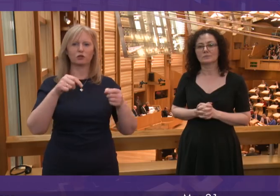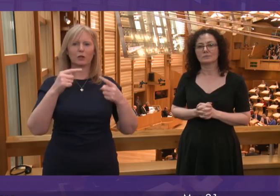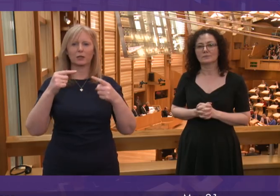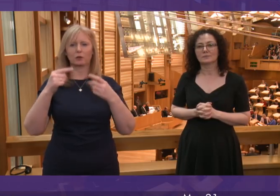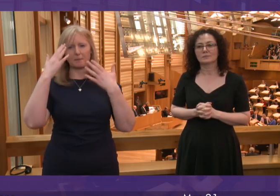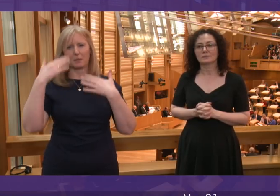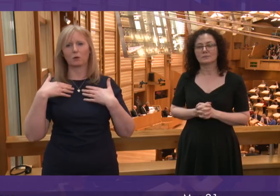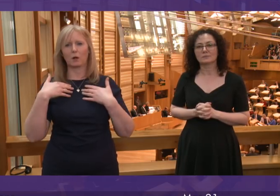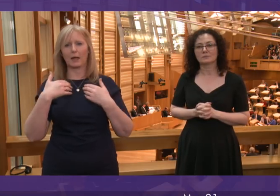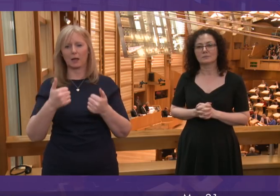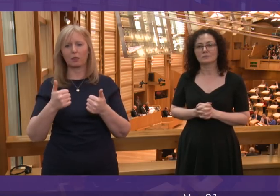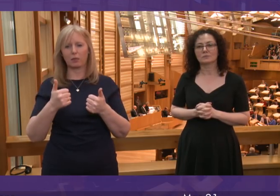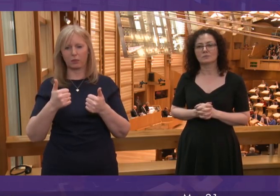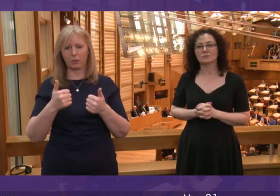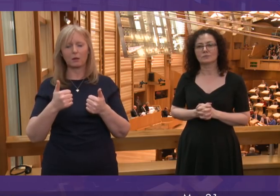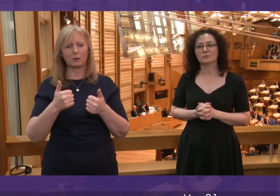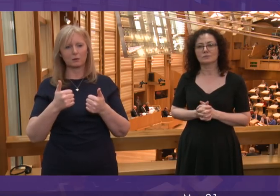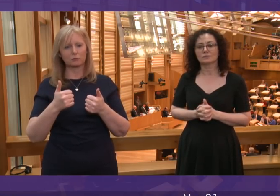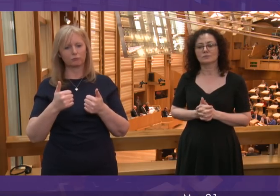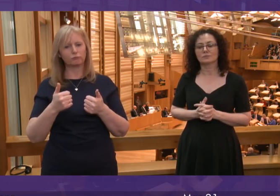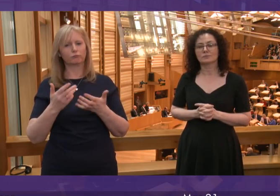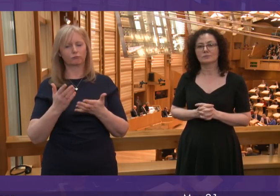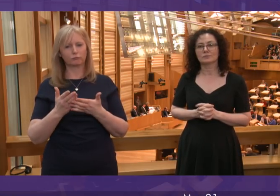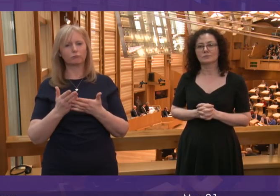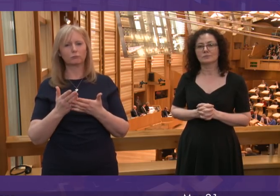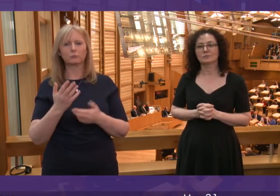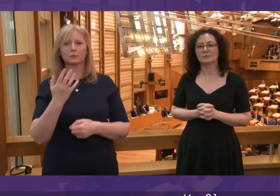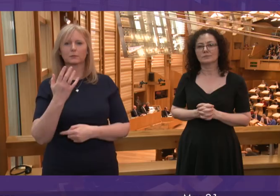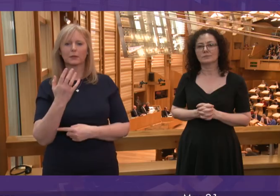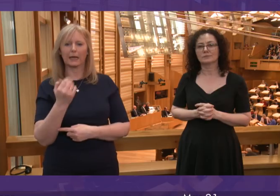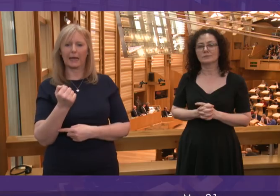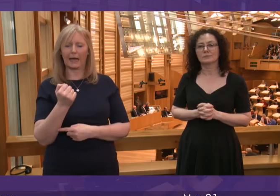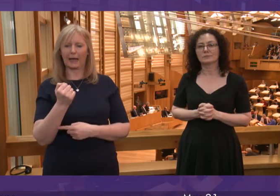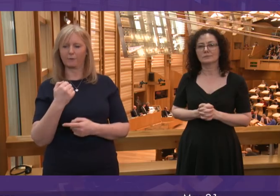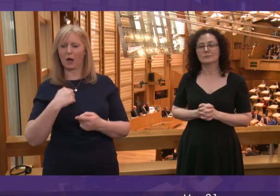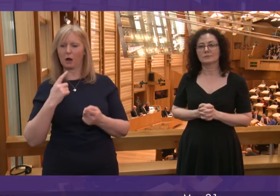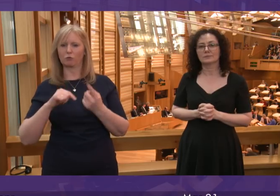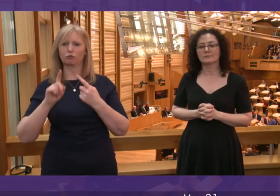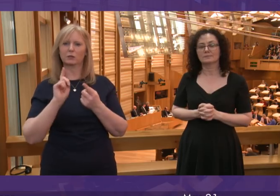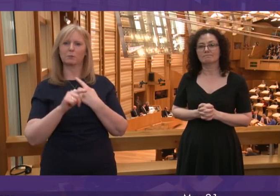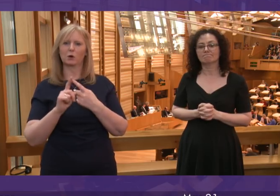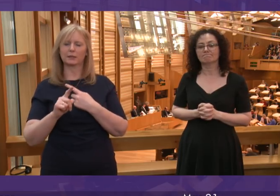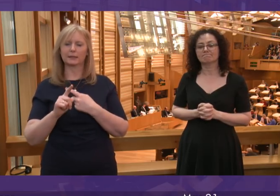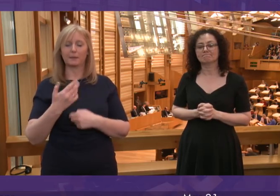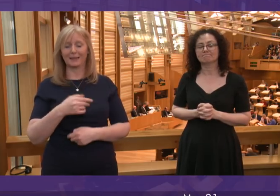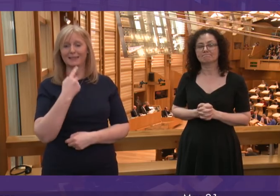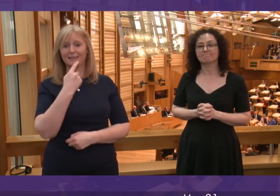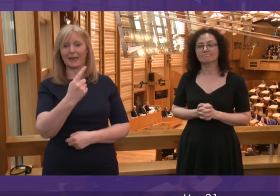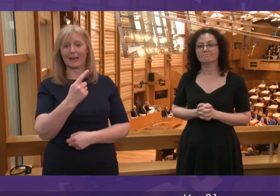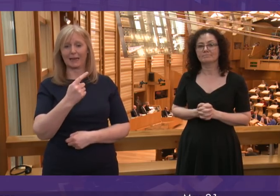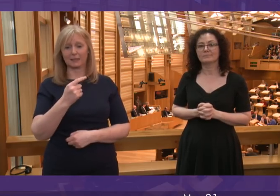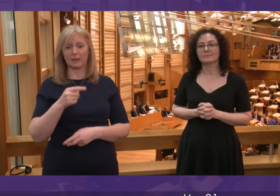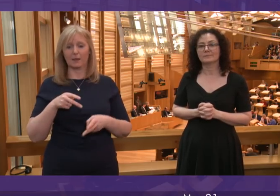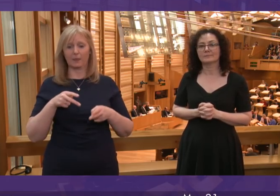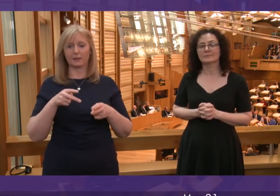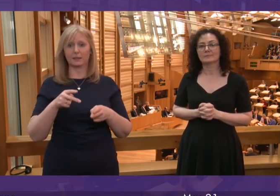health change and develop, then our response does so as well. I said before in the Chamber, the system, as it has developed over